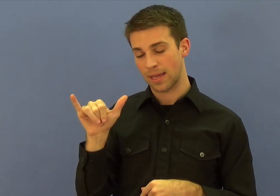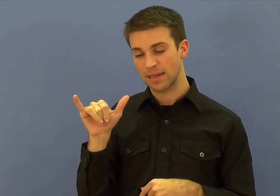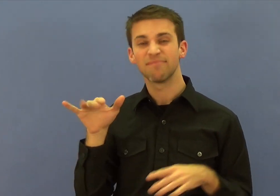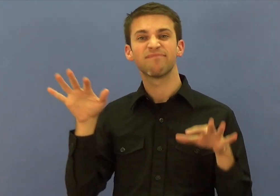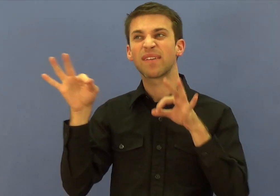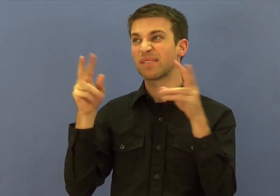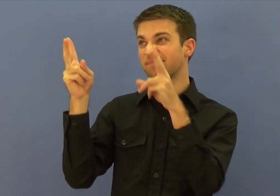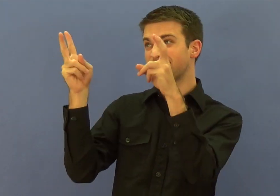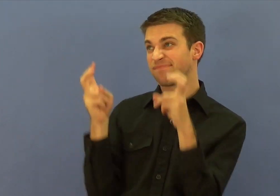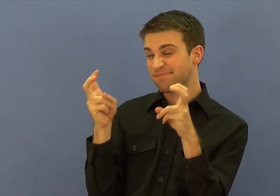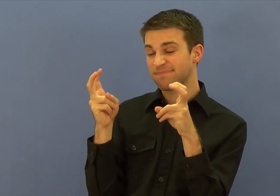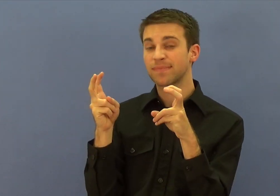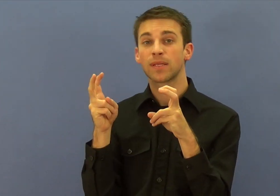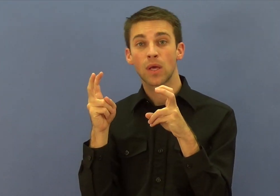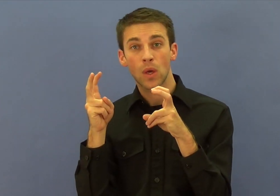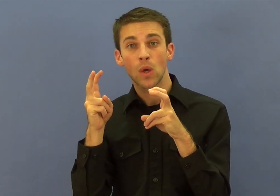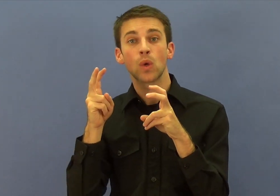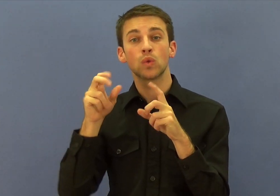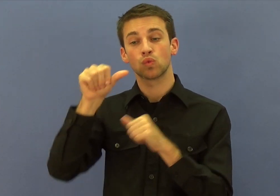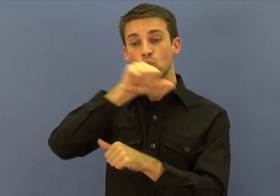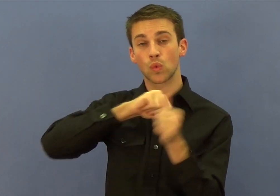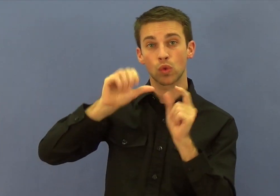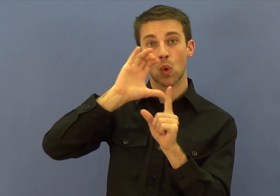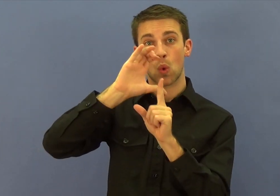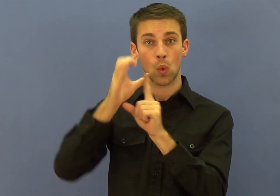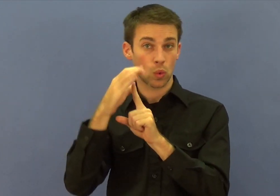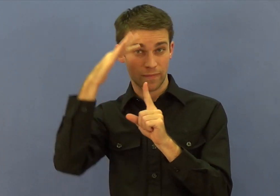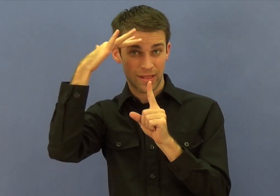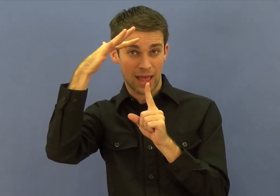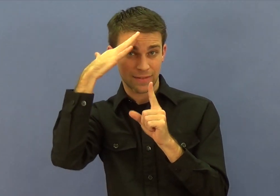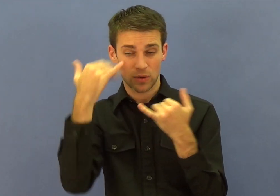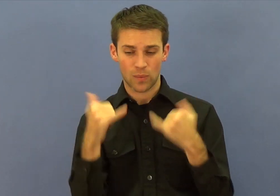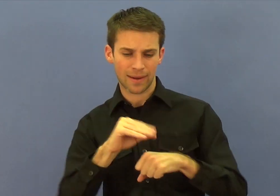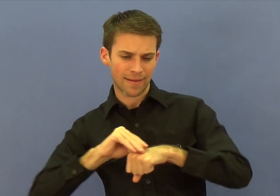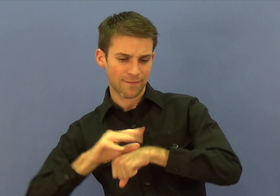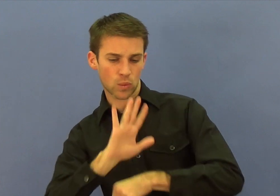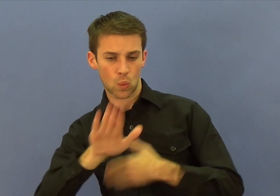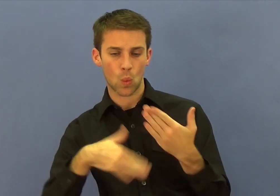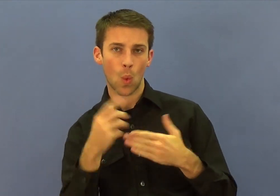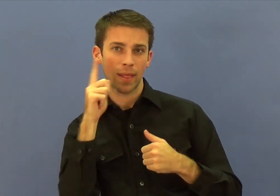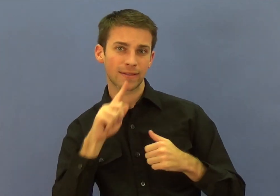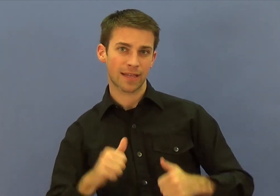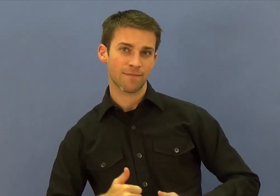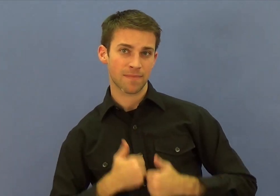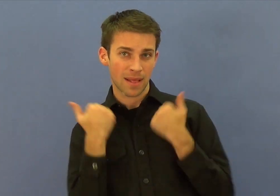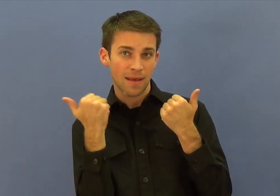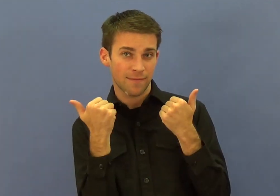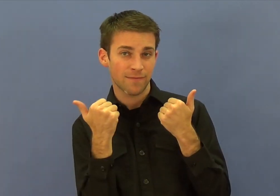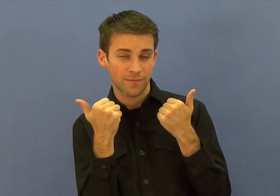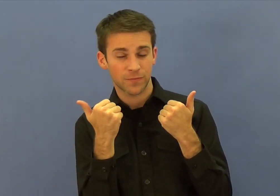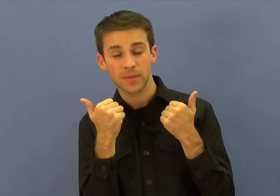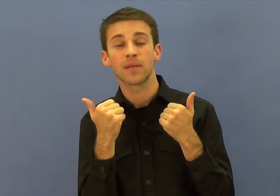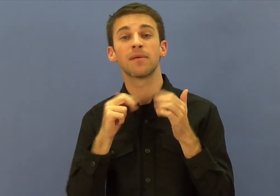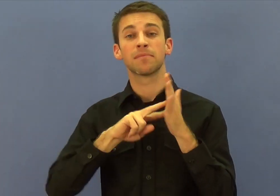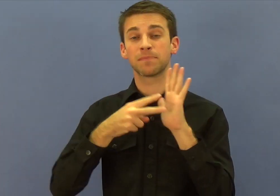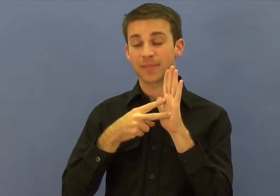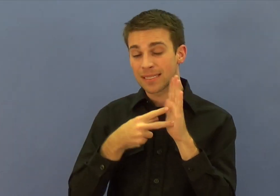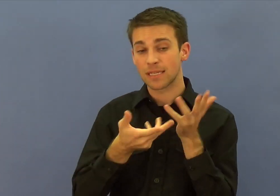Protactyl, colon, The Deaf-Blind Way. Their definition reads, Protactyl is the